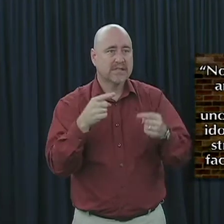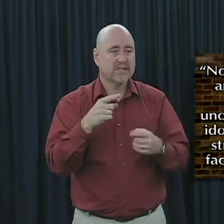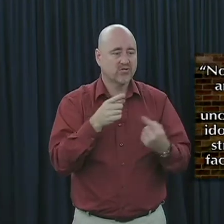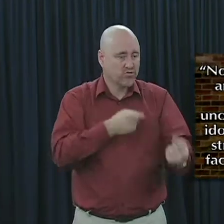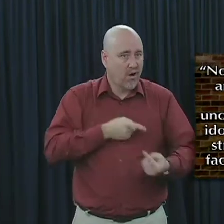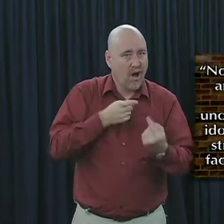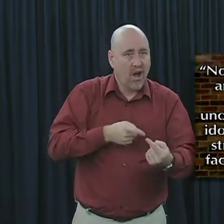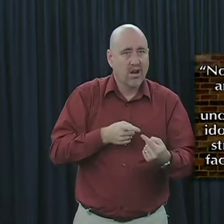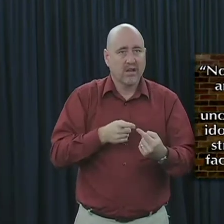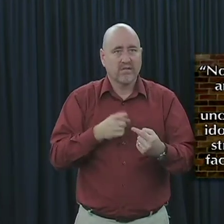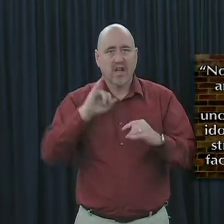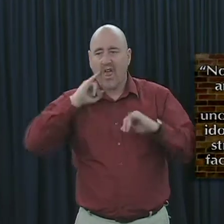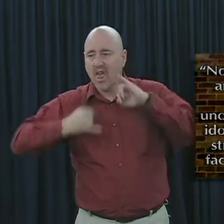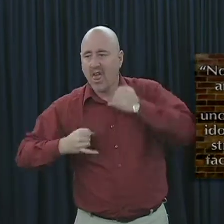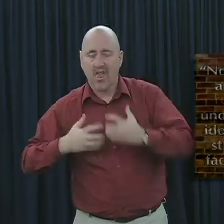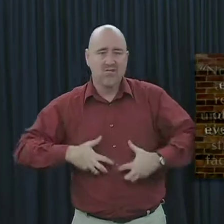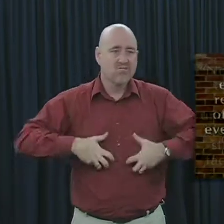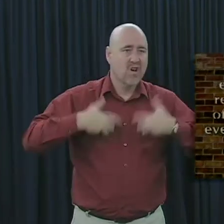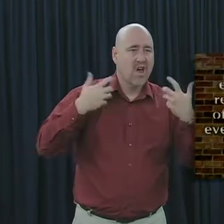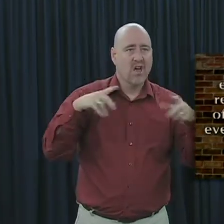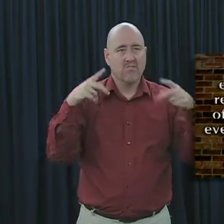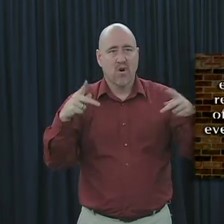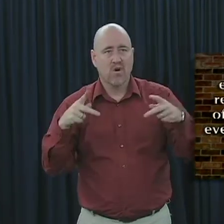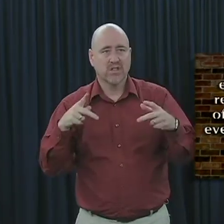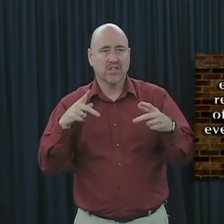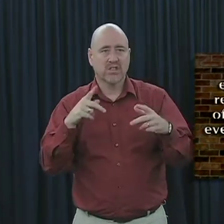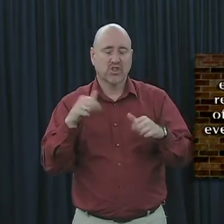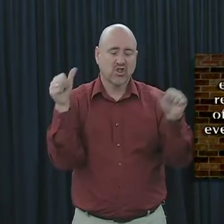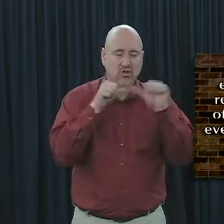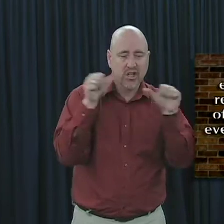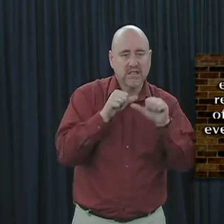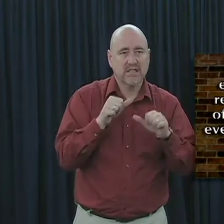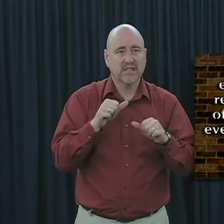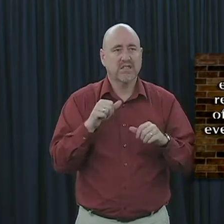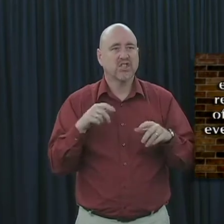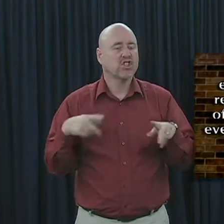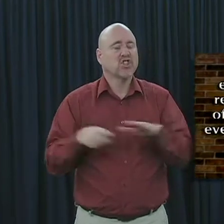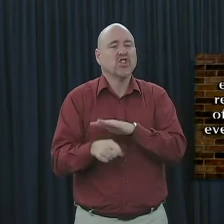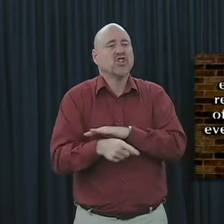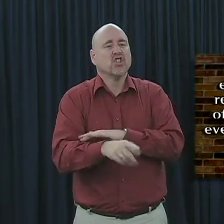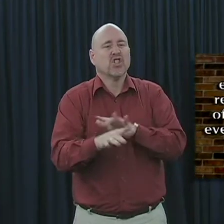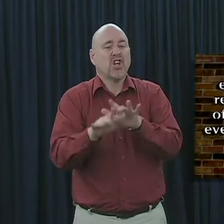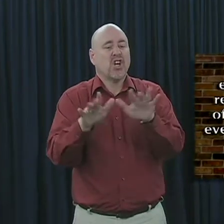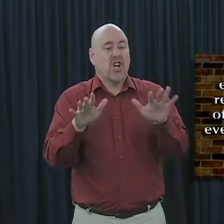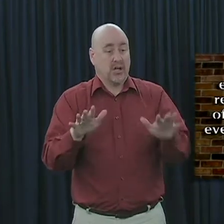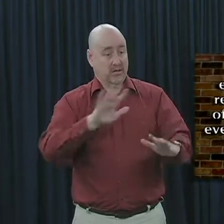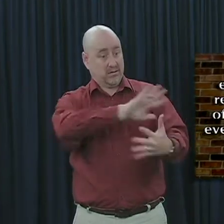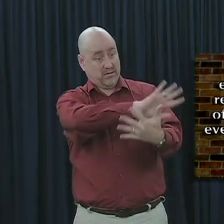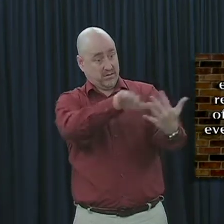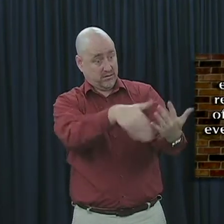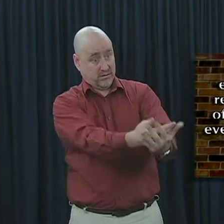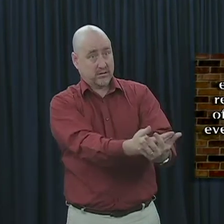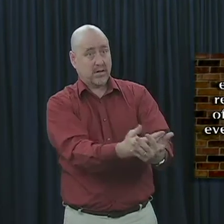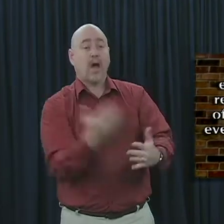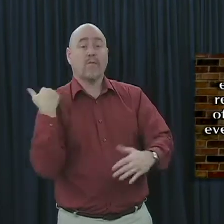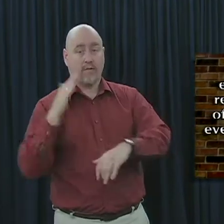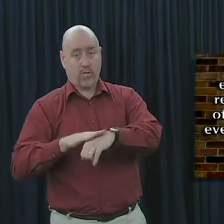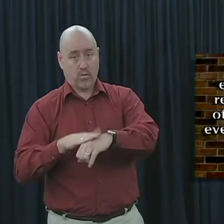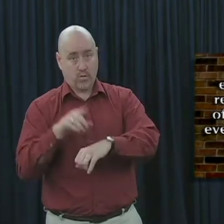factions, divisions, parties, envyings, drunkenness, revelings, and such like, of which I forewarn you,